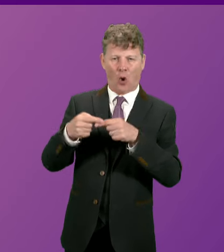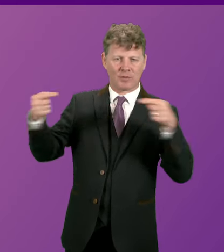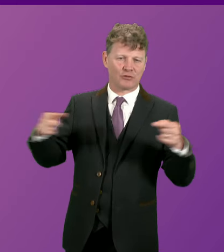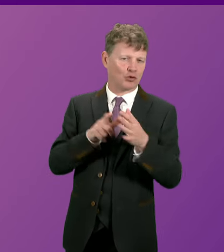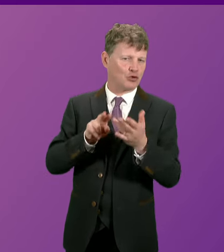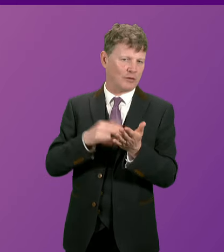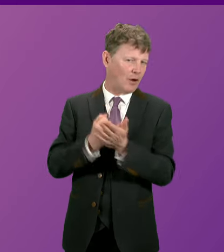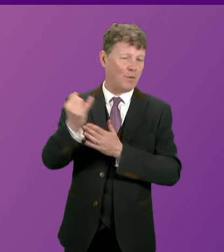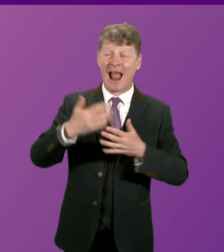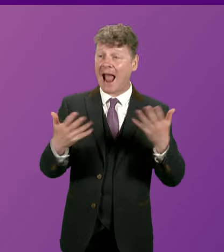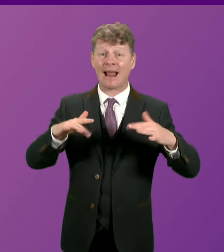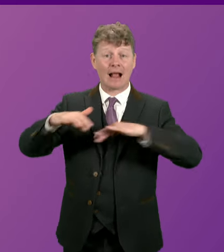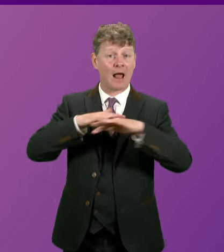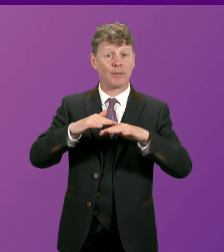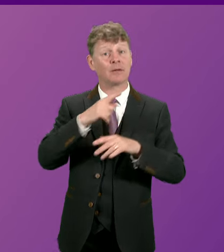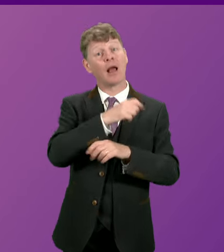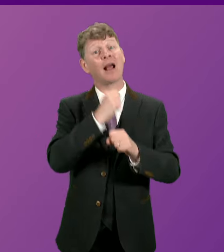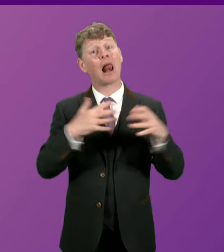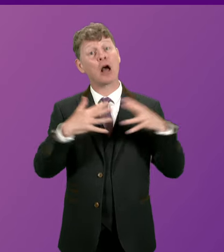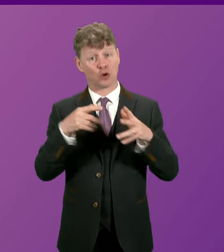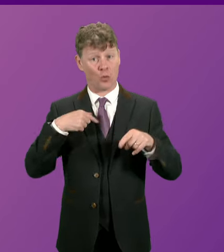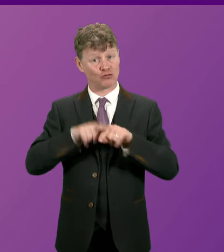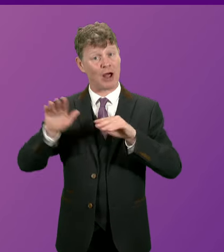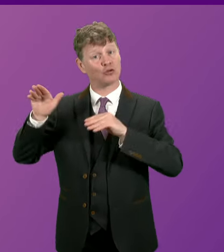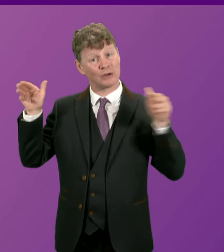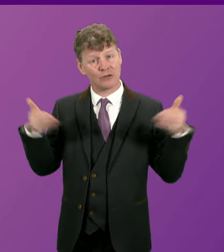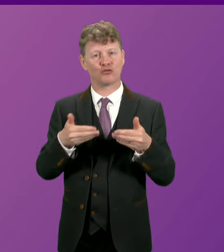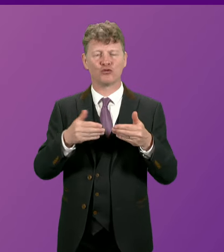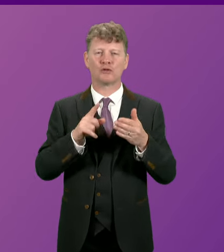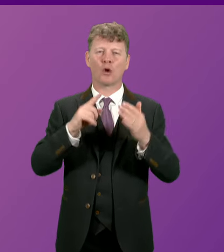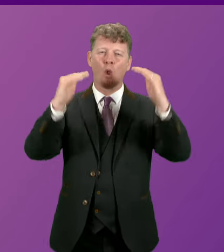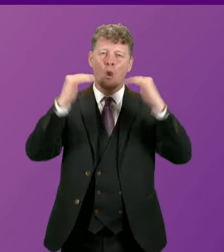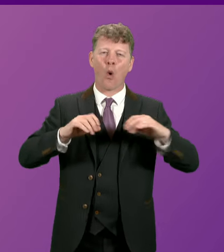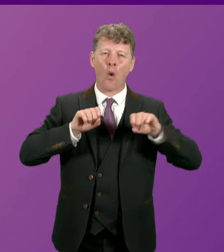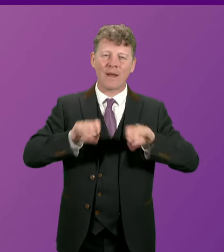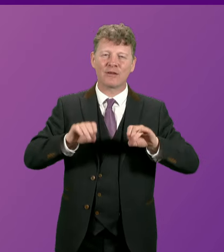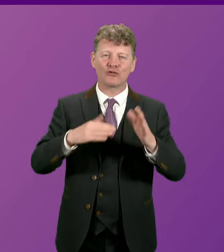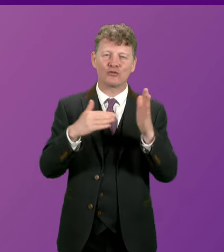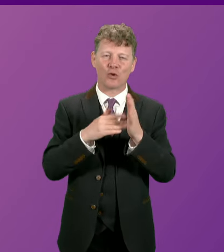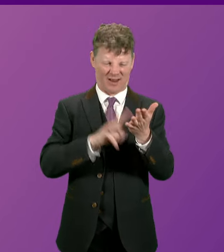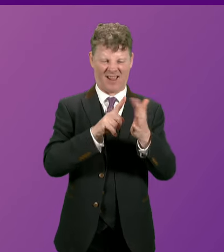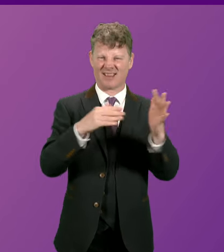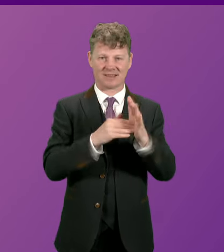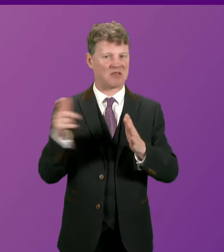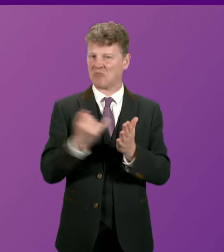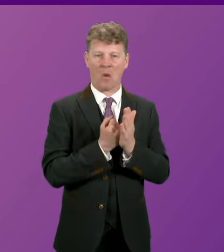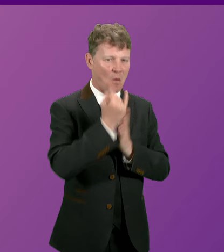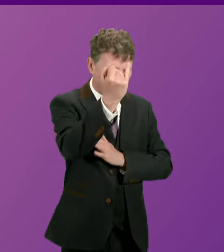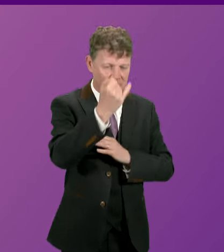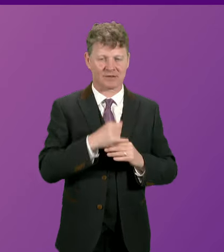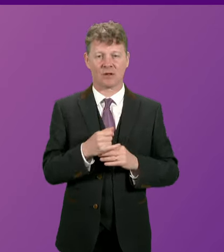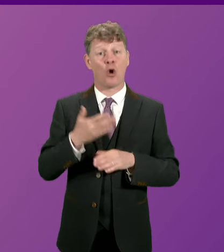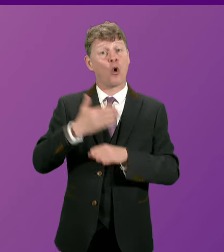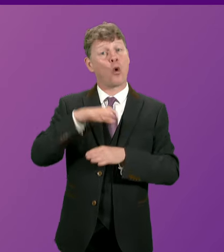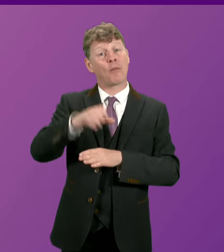opposed they opposed in Glasgow our introduction of low emission zones they opposed in this parliament a workplace parking